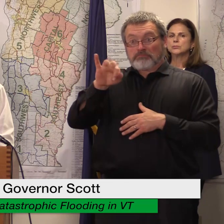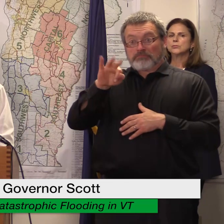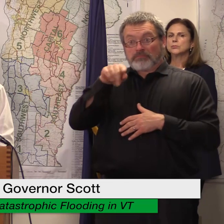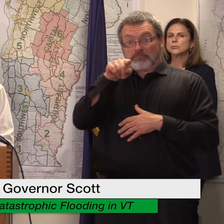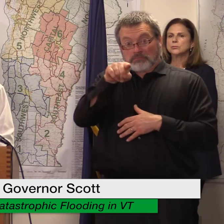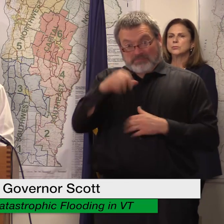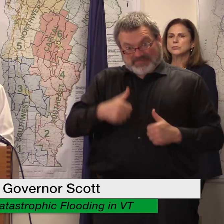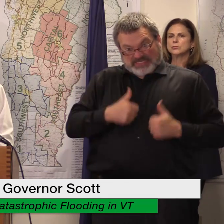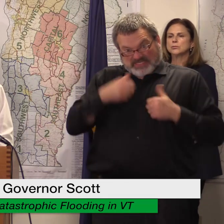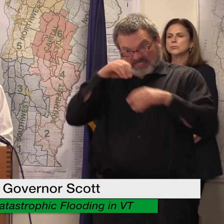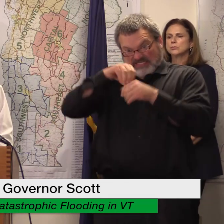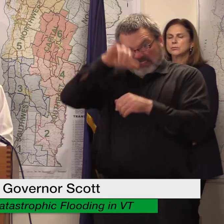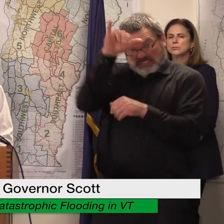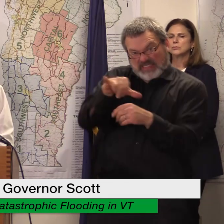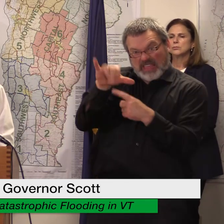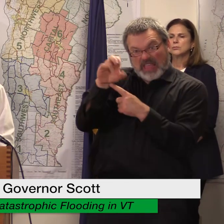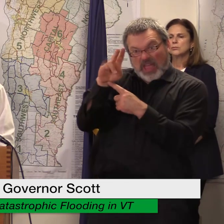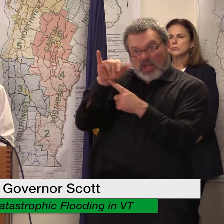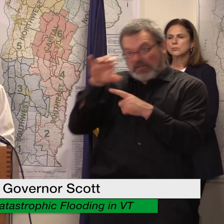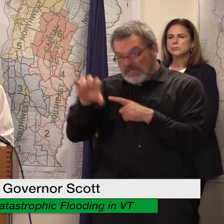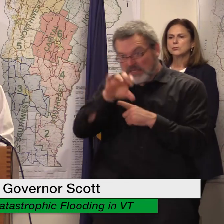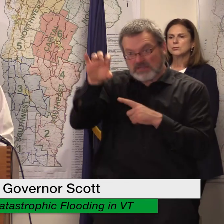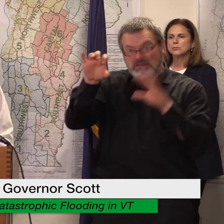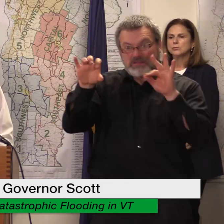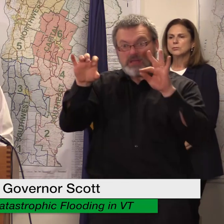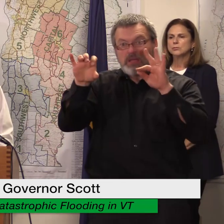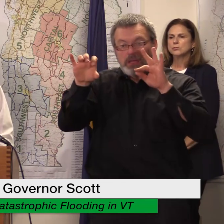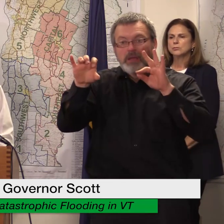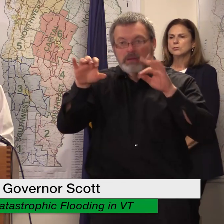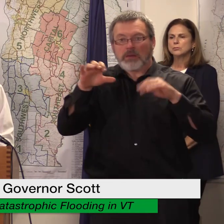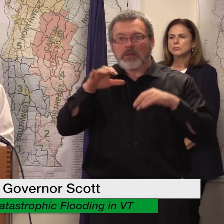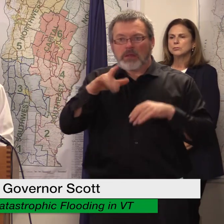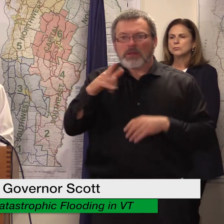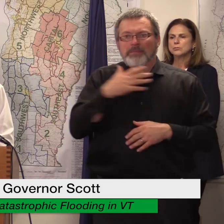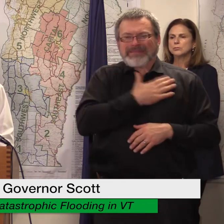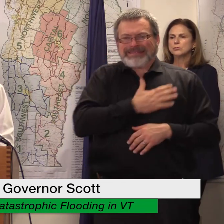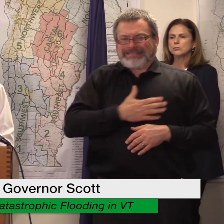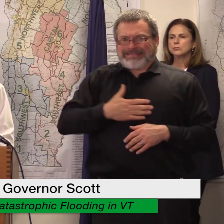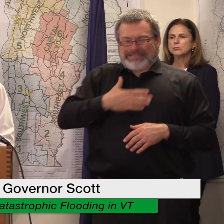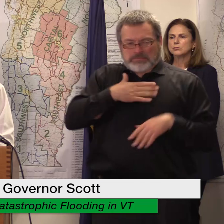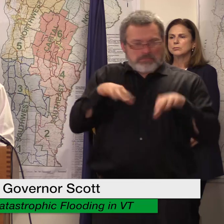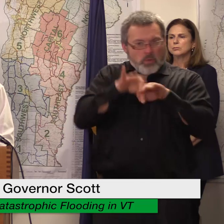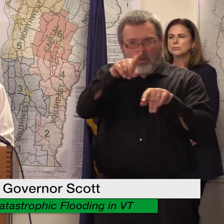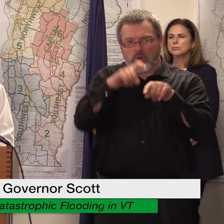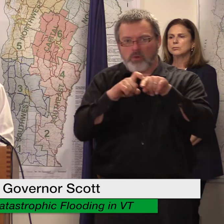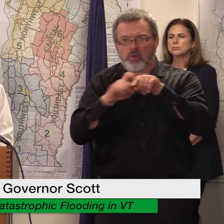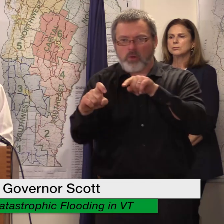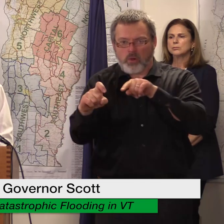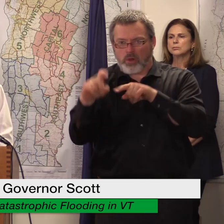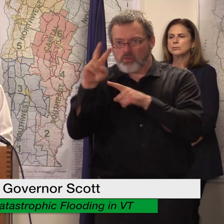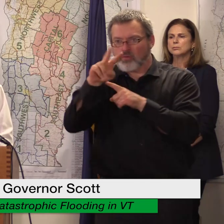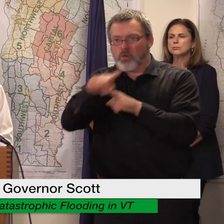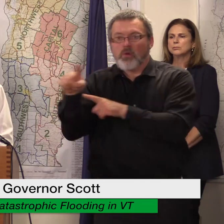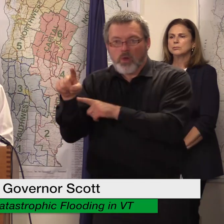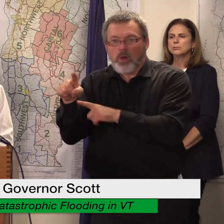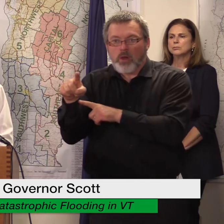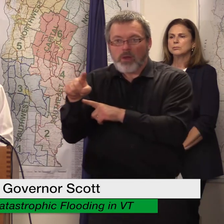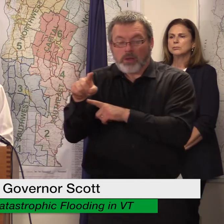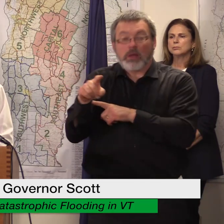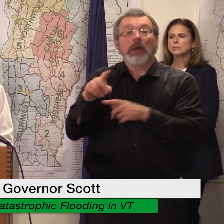and you've had damages first call 211 and then contact fema at 1-800